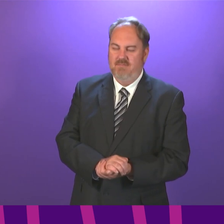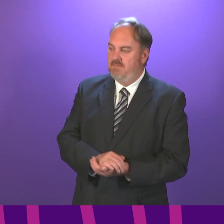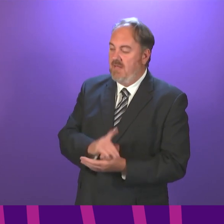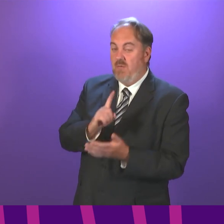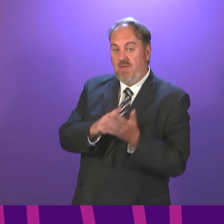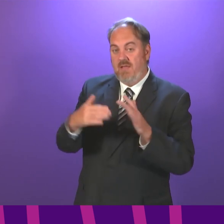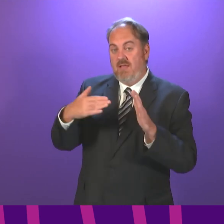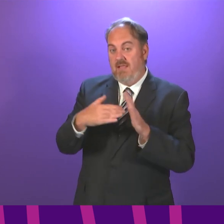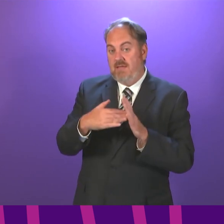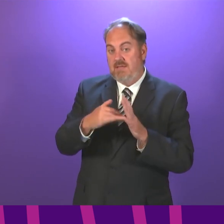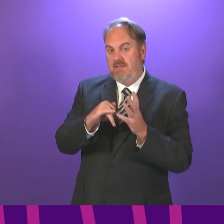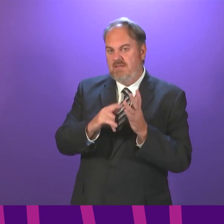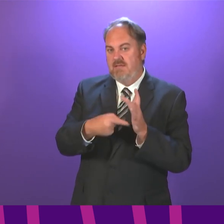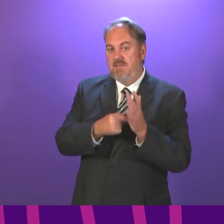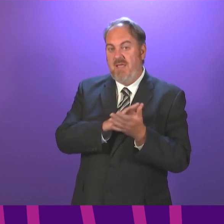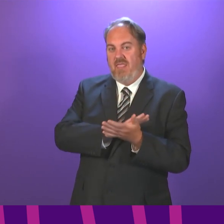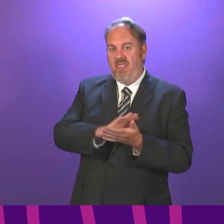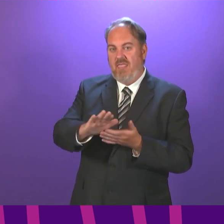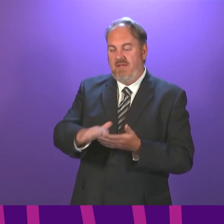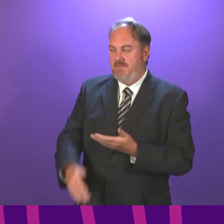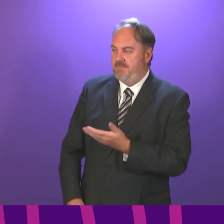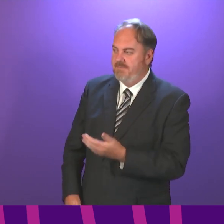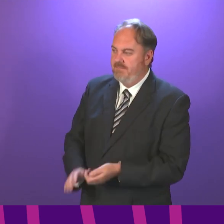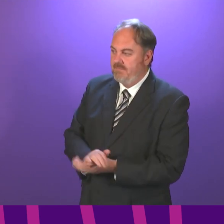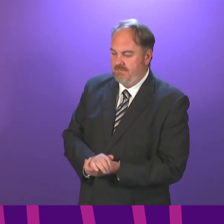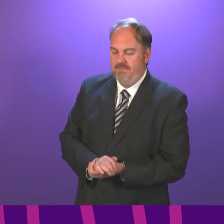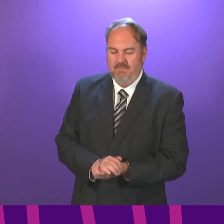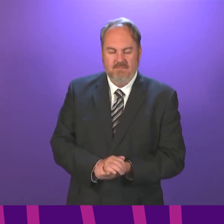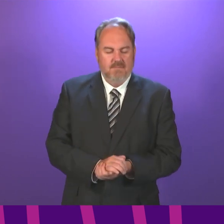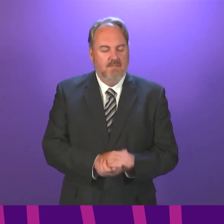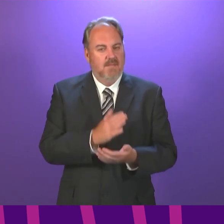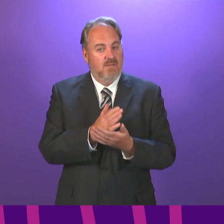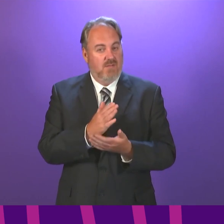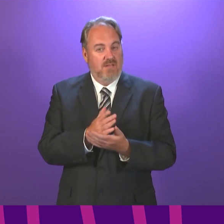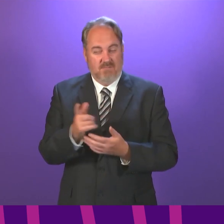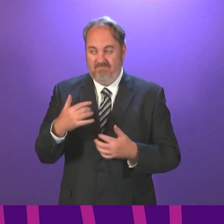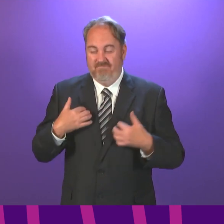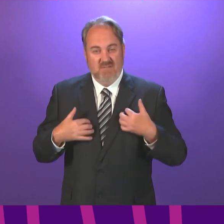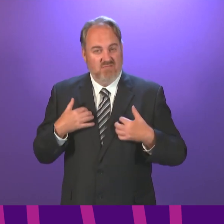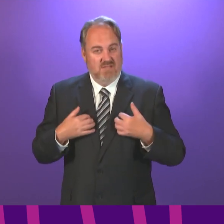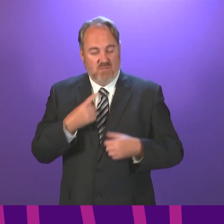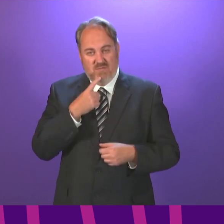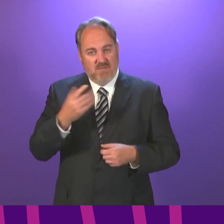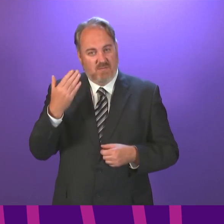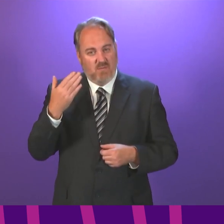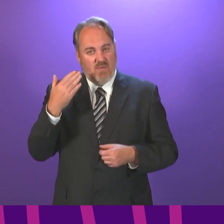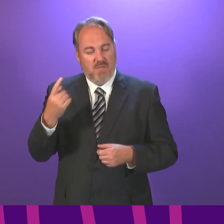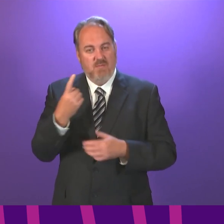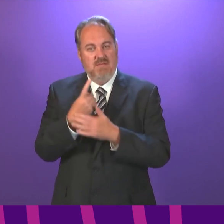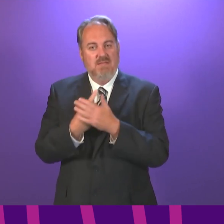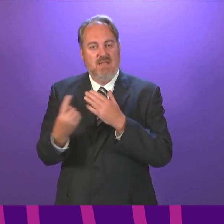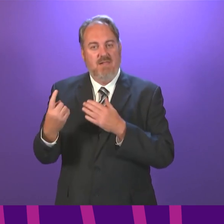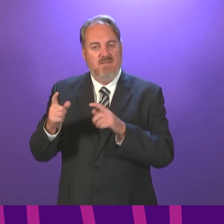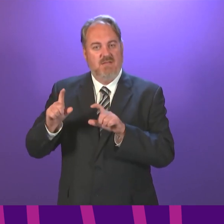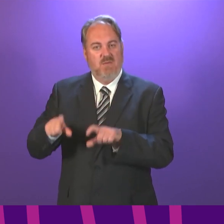Covid self-isolation and